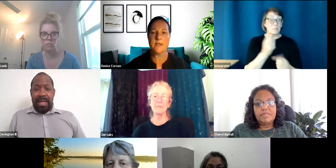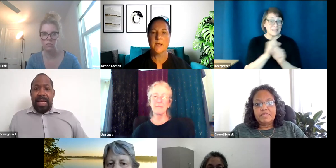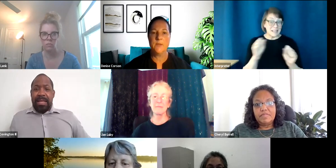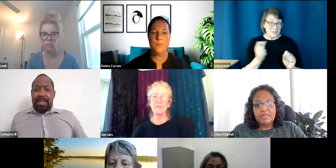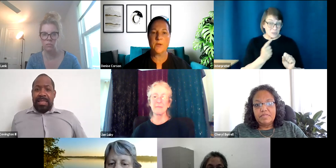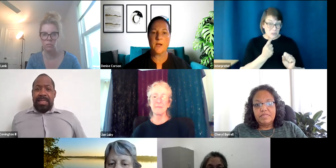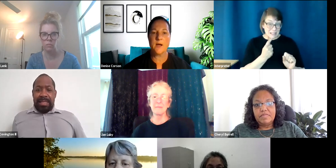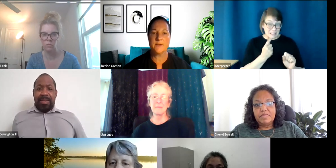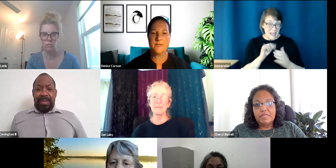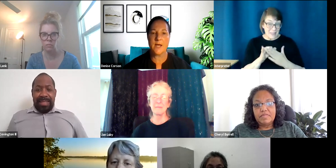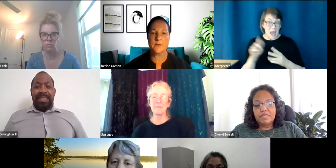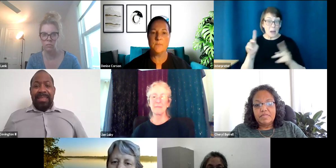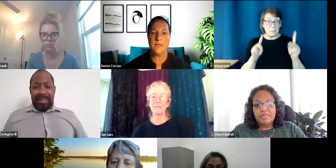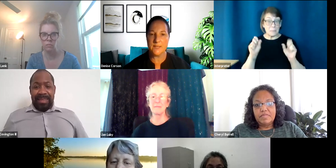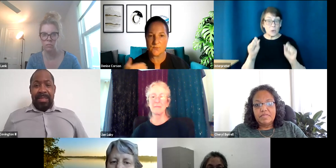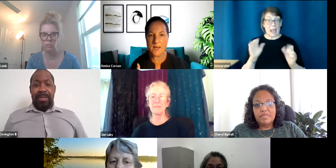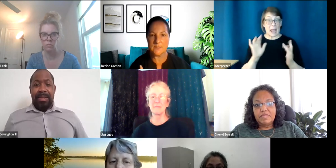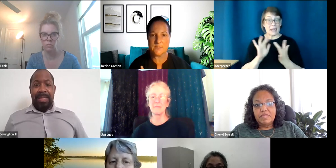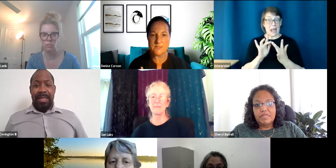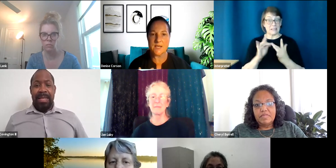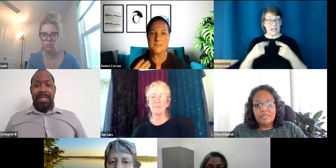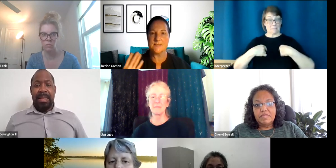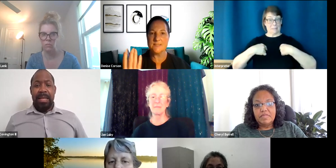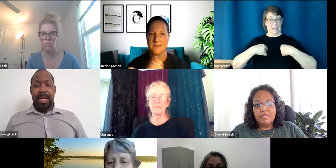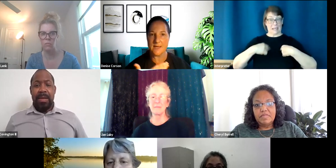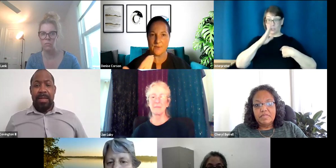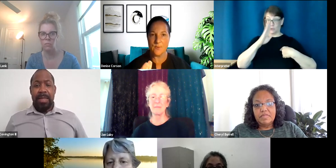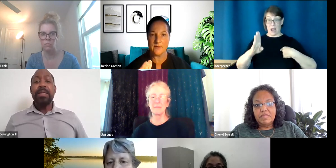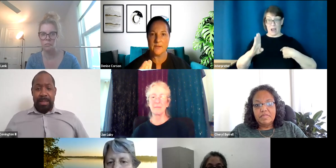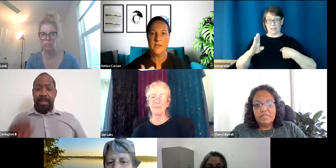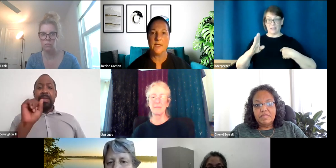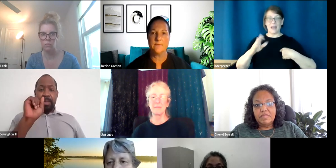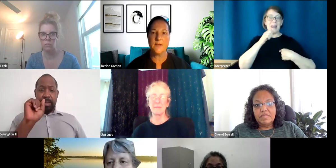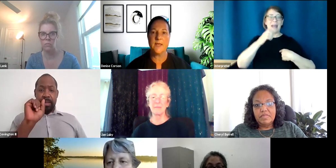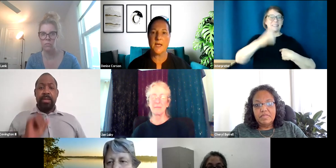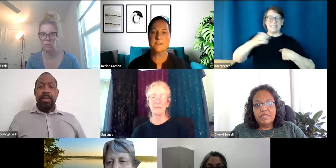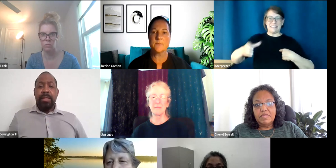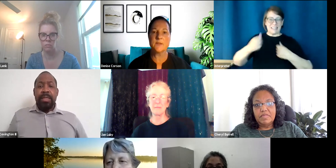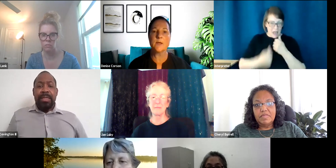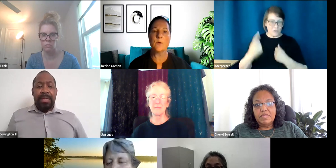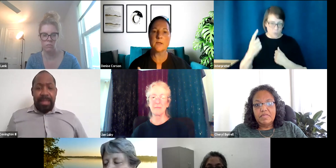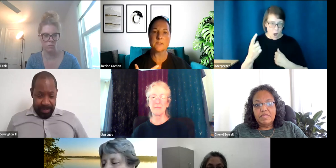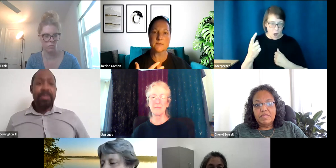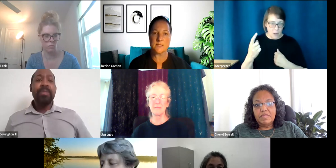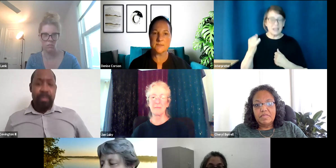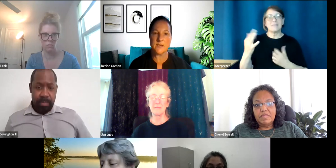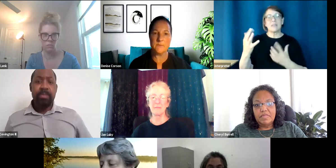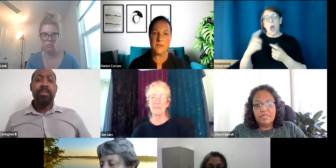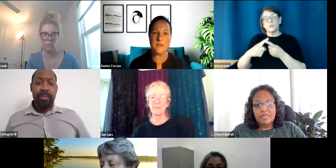that people can contact me directly, just not CC everyone. If they had something they wanted to discuss at a